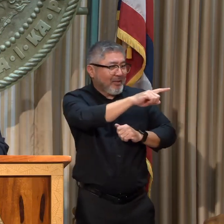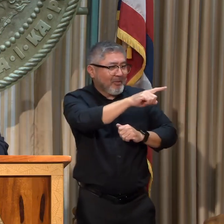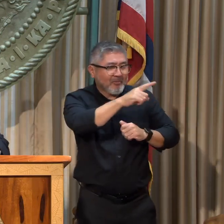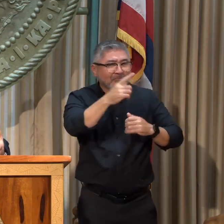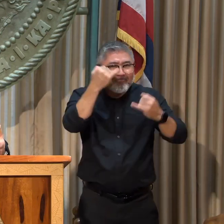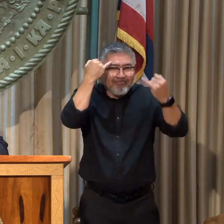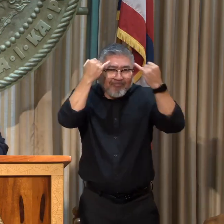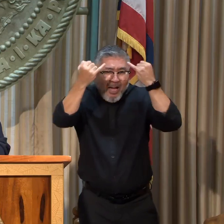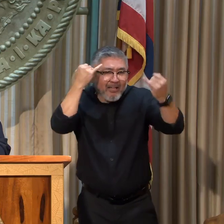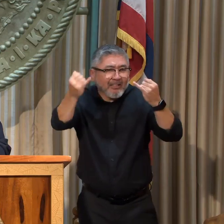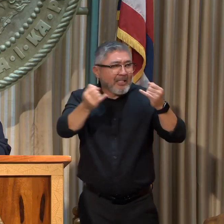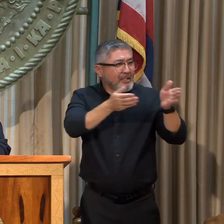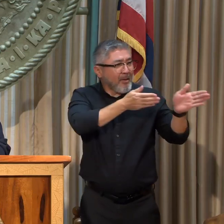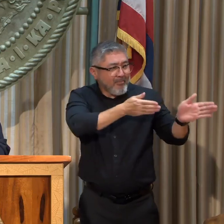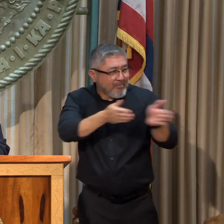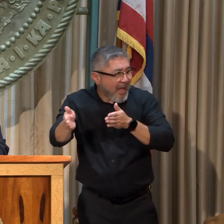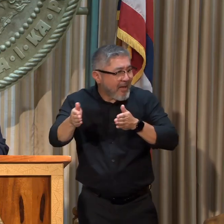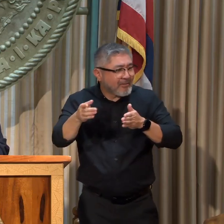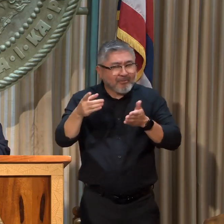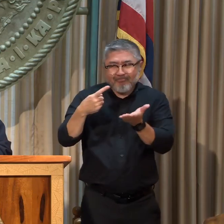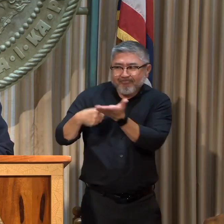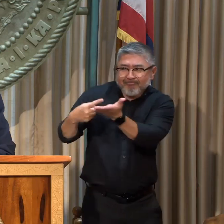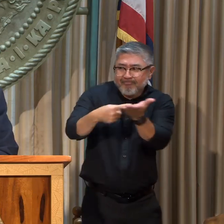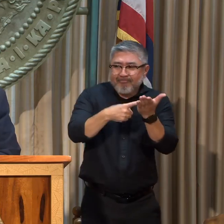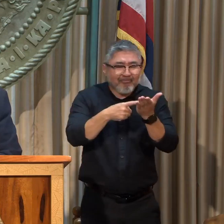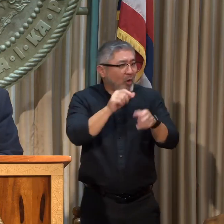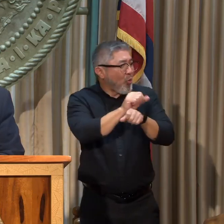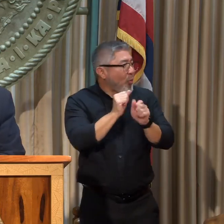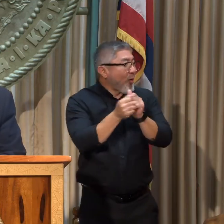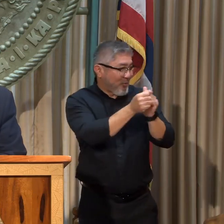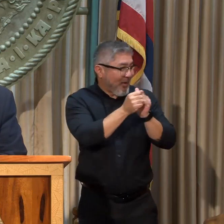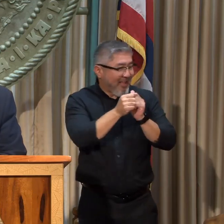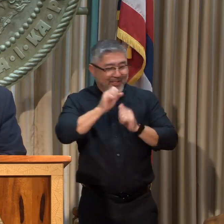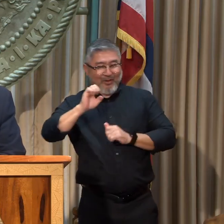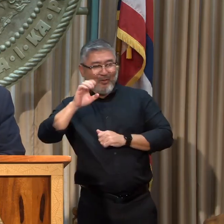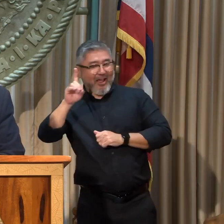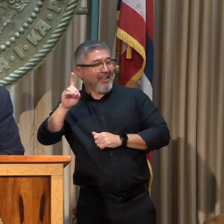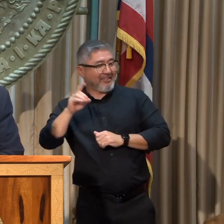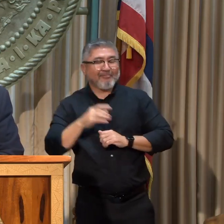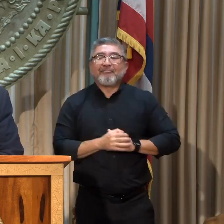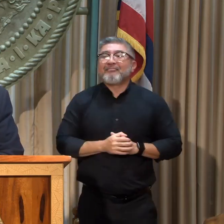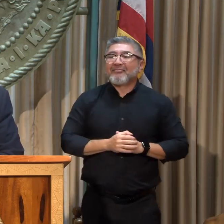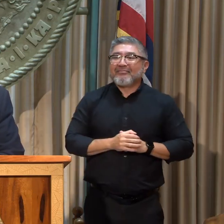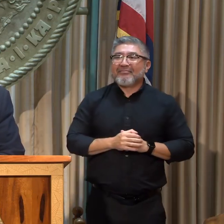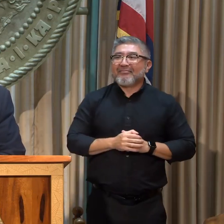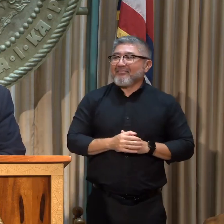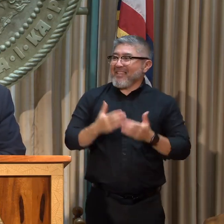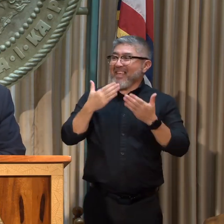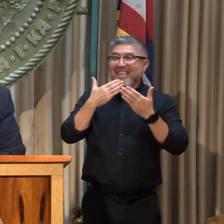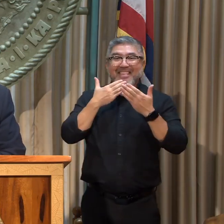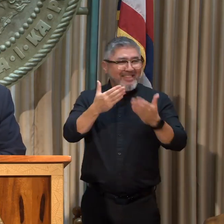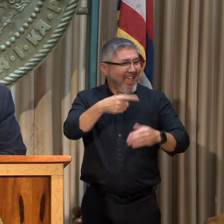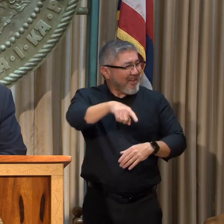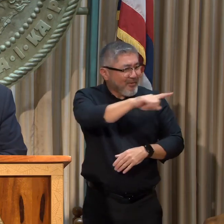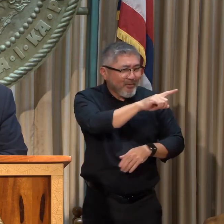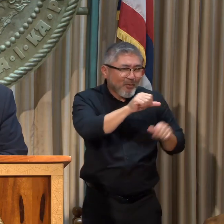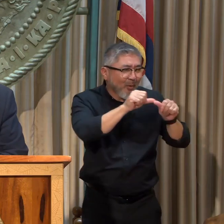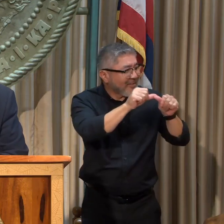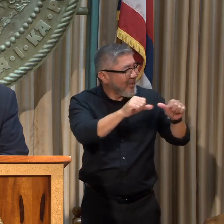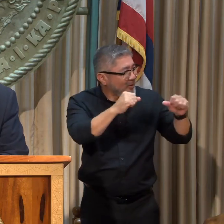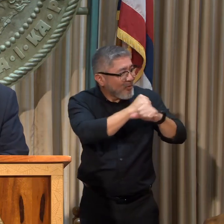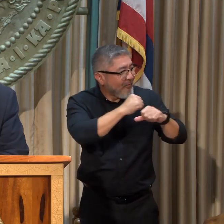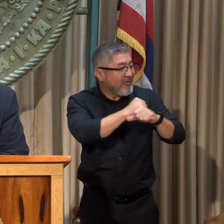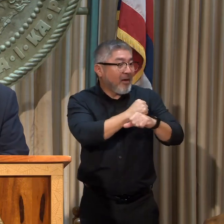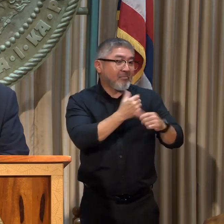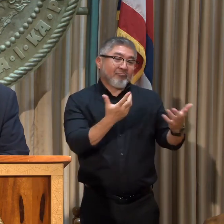him and you share what you believe deeply. So thank you for this battle. We are grateful that